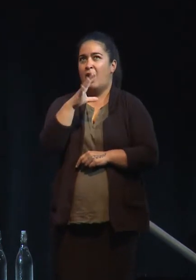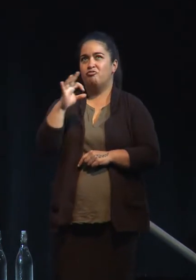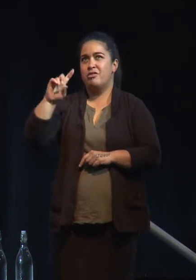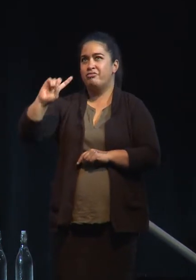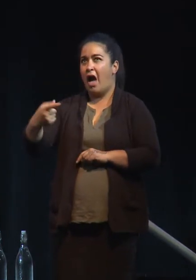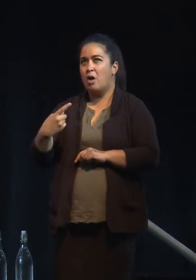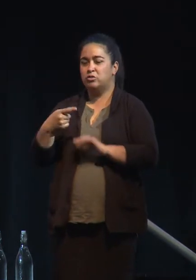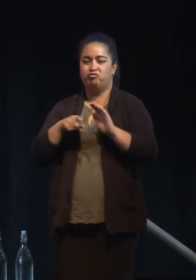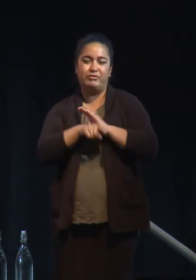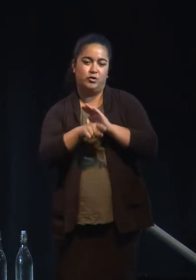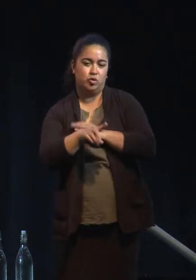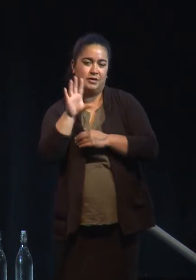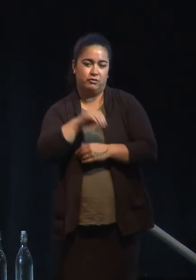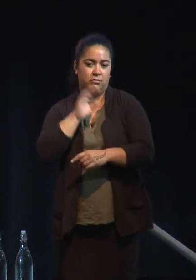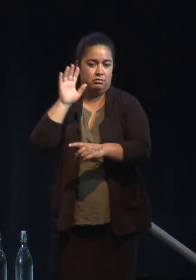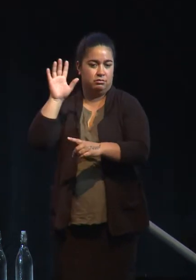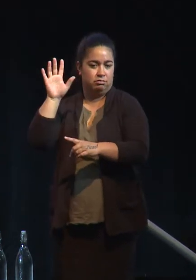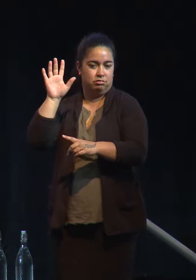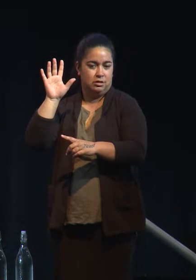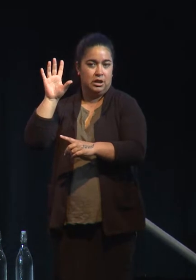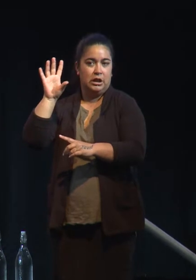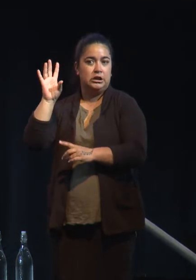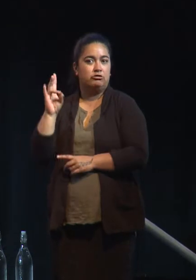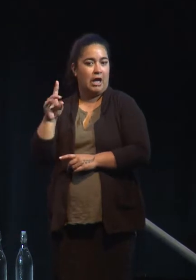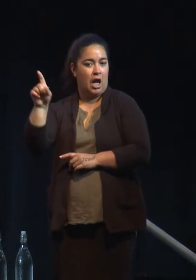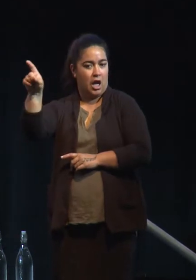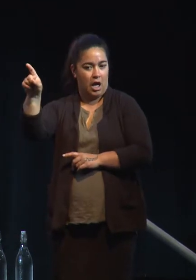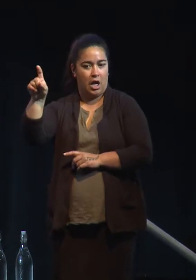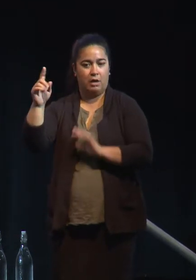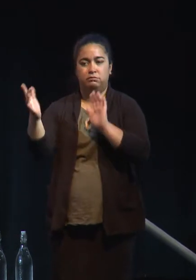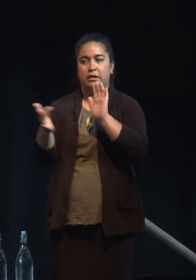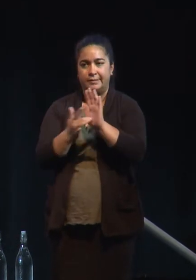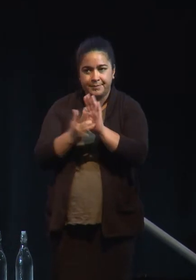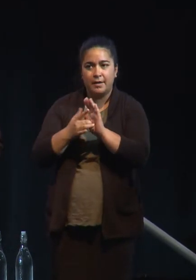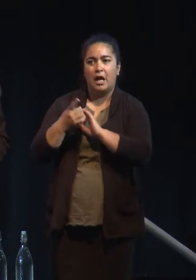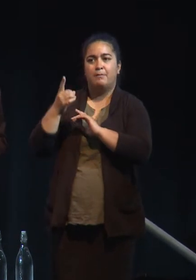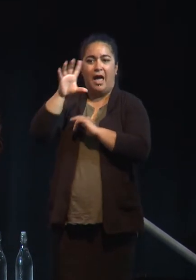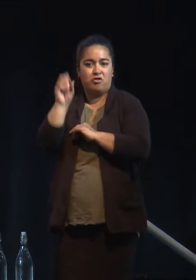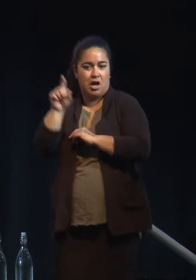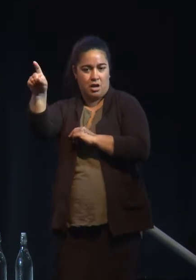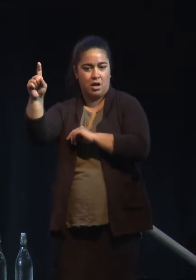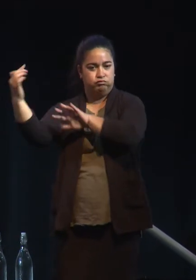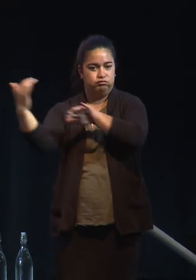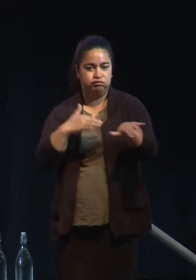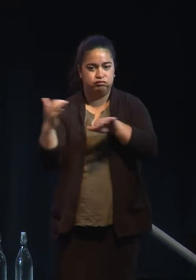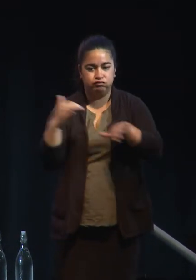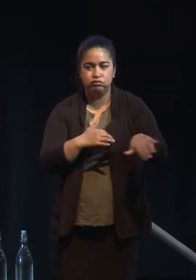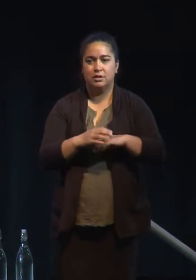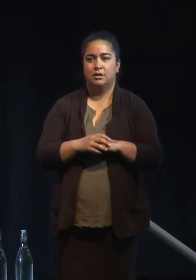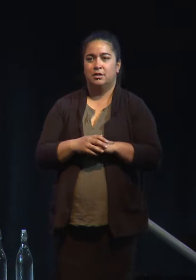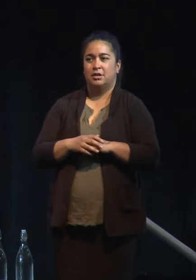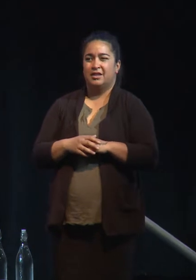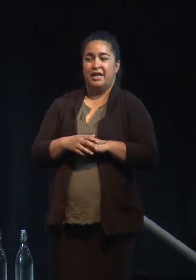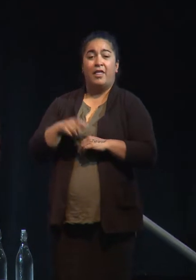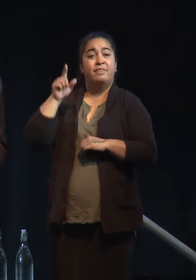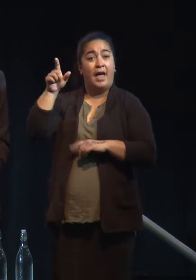of Syria and Africa and they were fleeing drought. They were fleeing drought that was caused by historically unprecedented